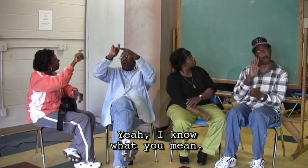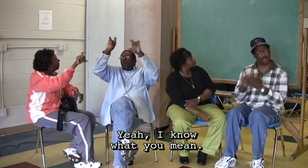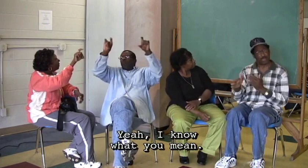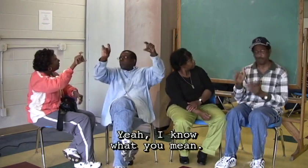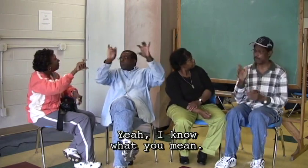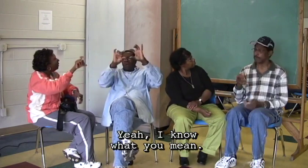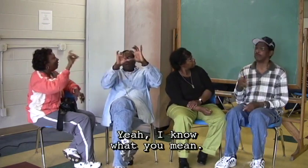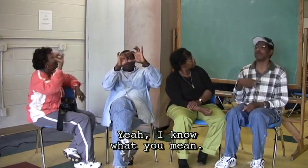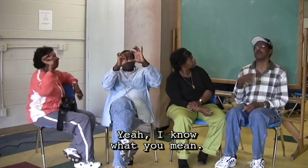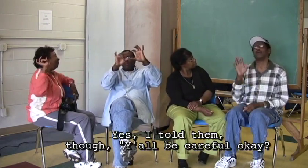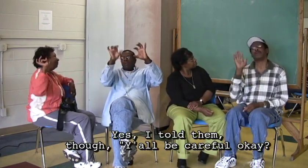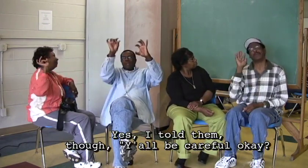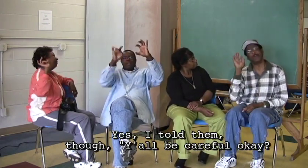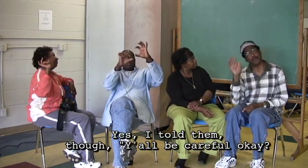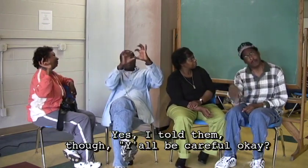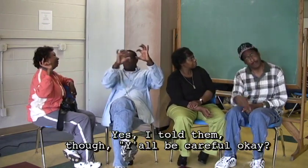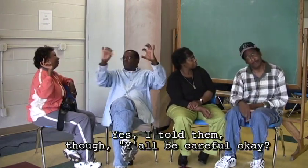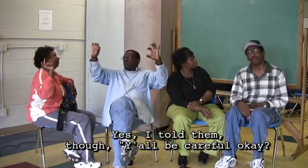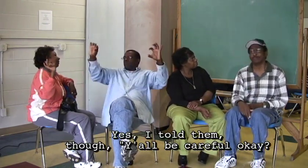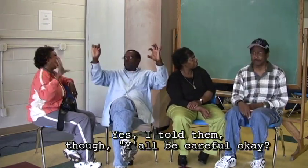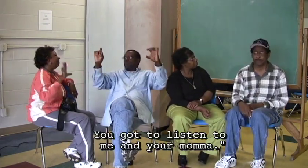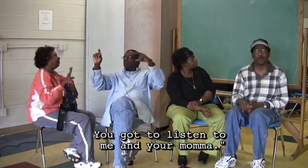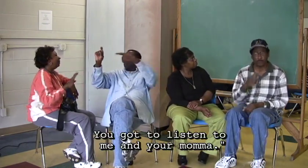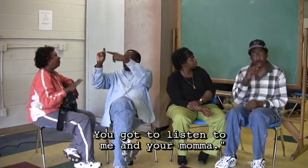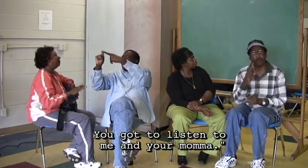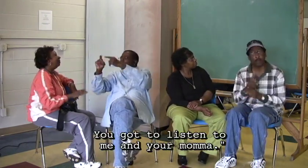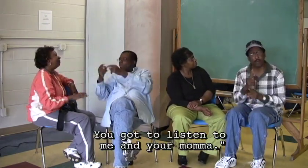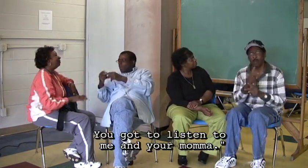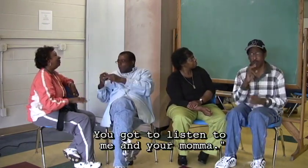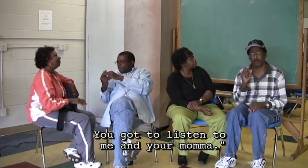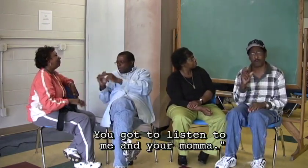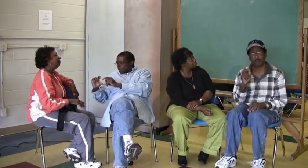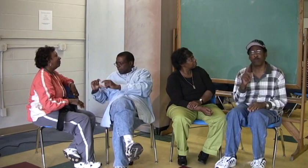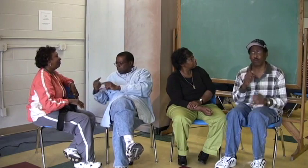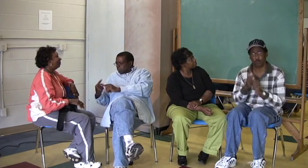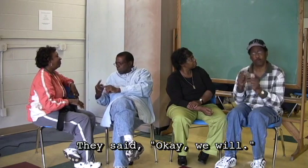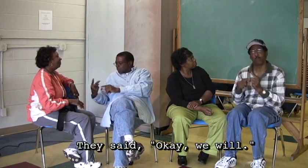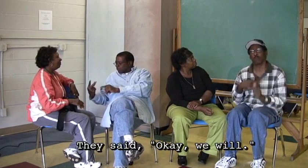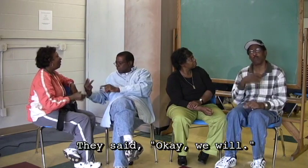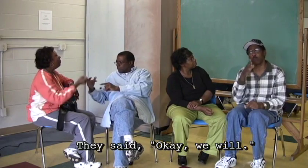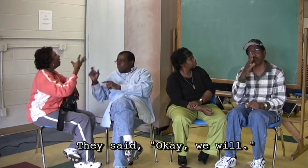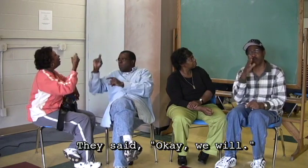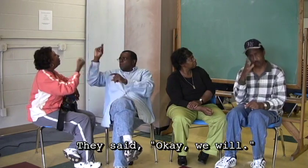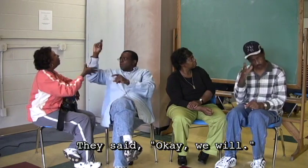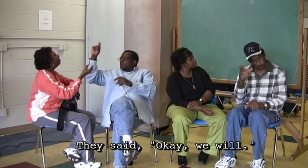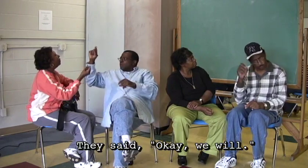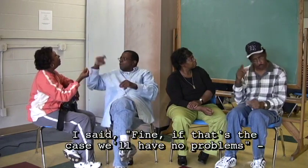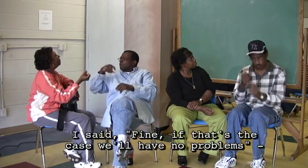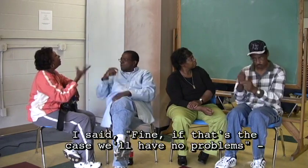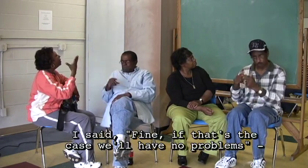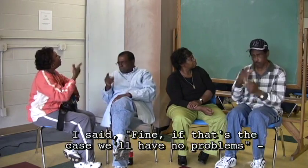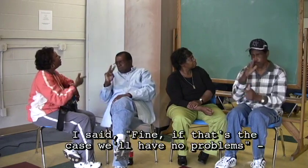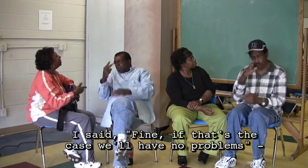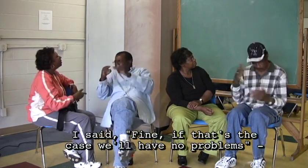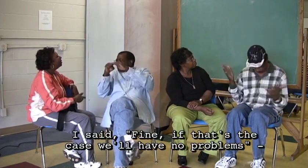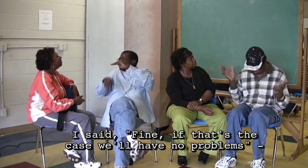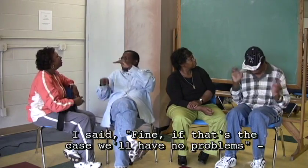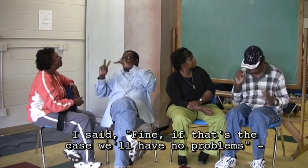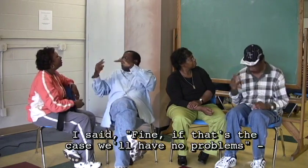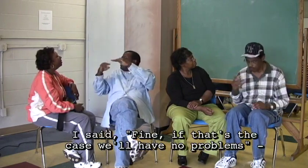Yeah, I know what you mean. I told them, no, you all be careful, okay? You got to listen to me and your mama. They said, okay, we will. I said, fine, if that's the case, we'll